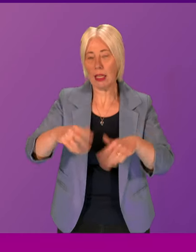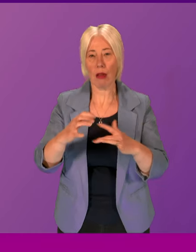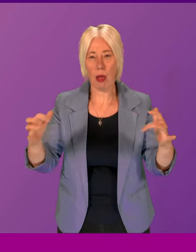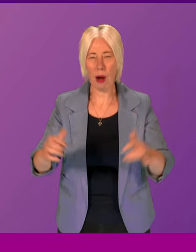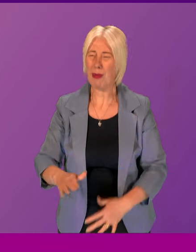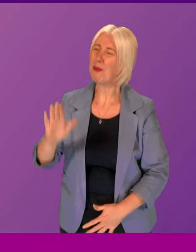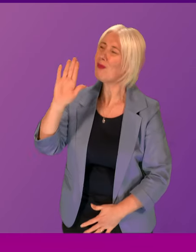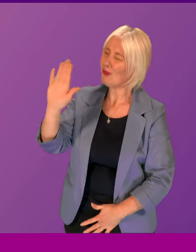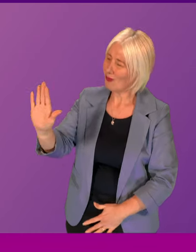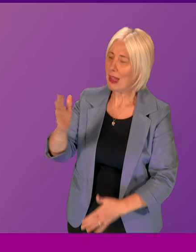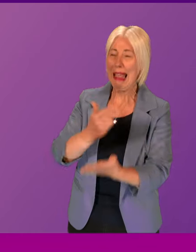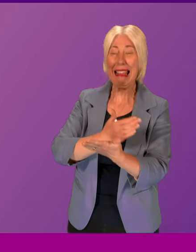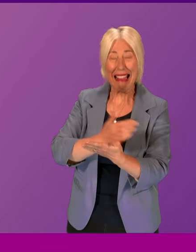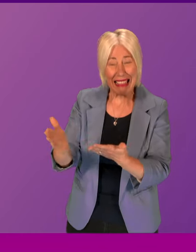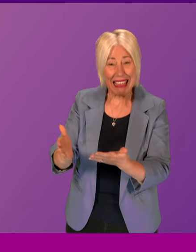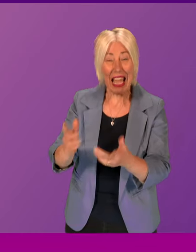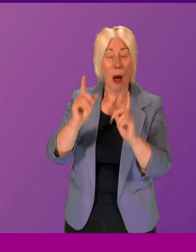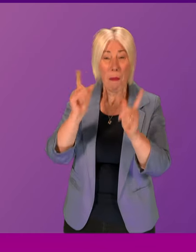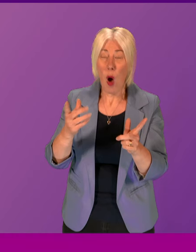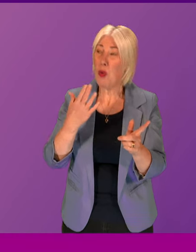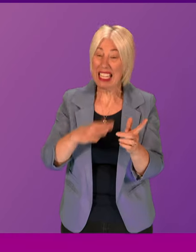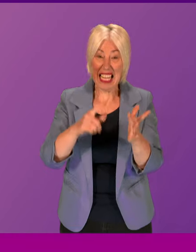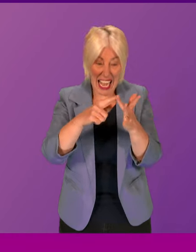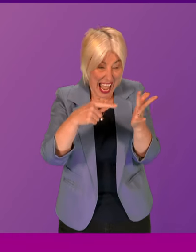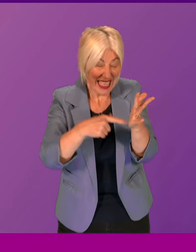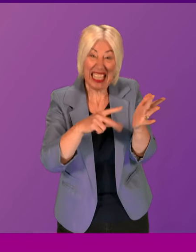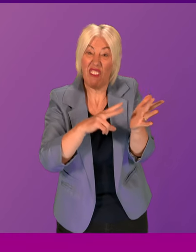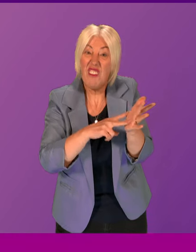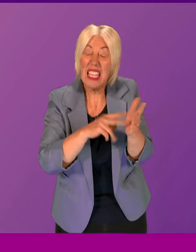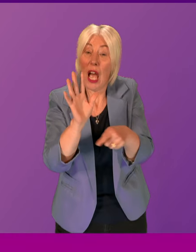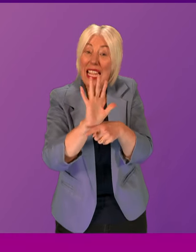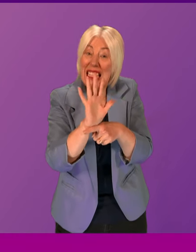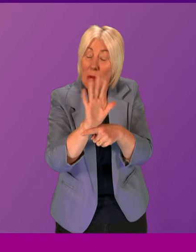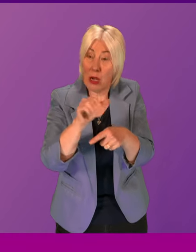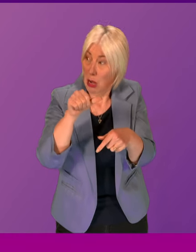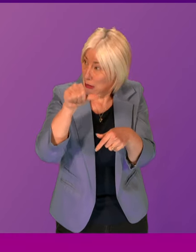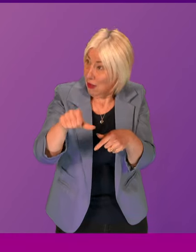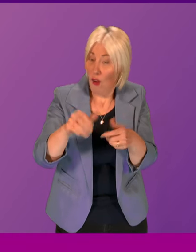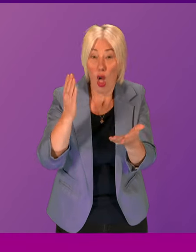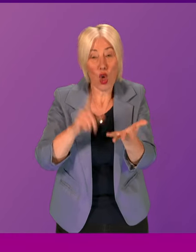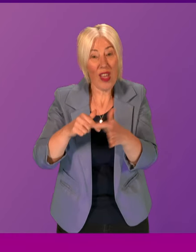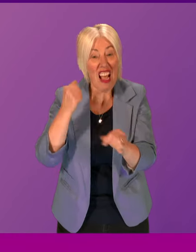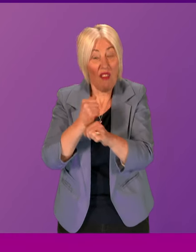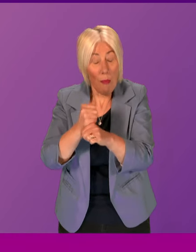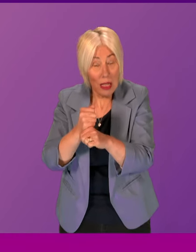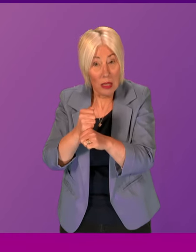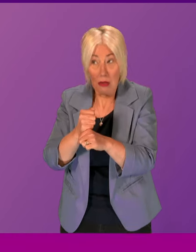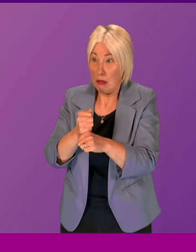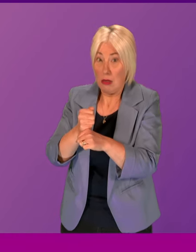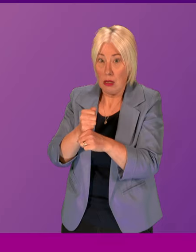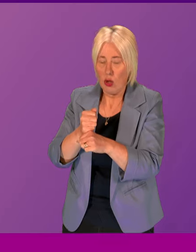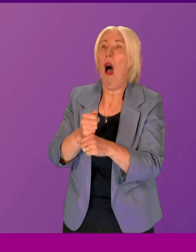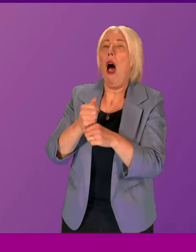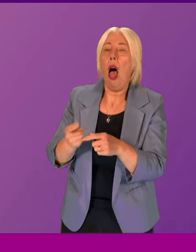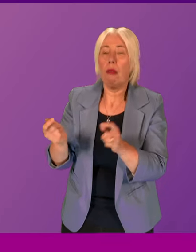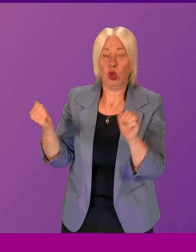we be clear? What it took was an ITV drama in order to get the UK government to make sure that they took action, even though